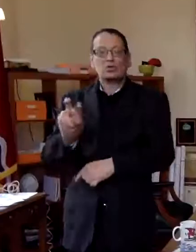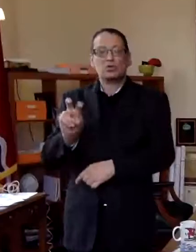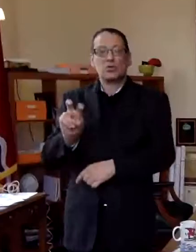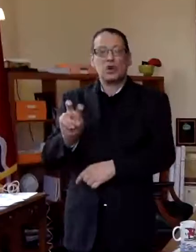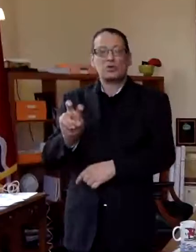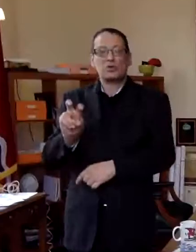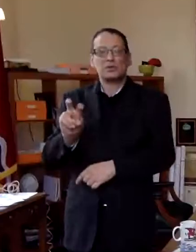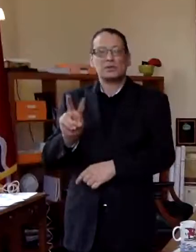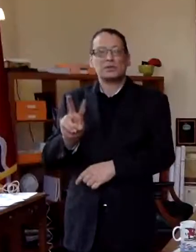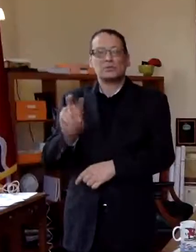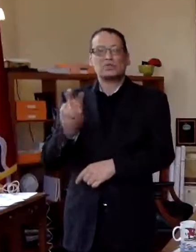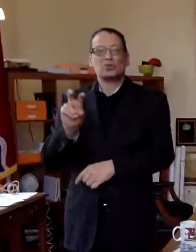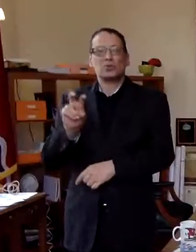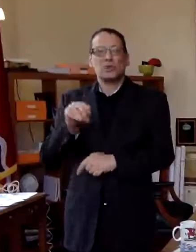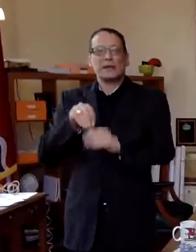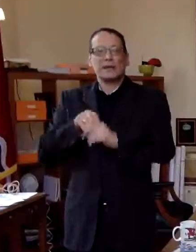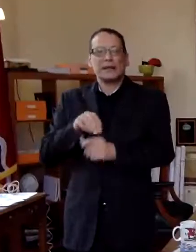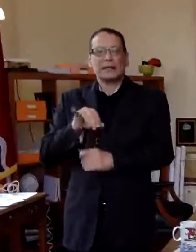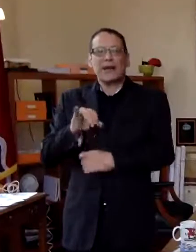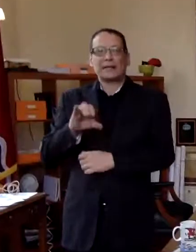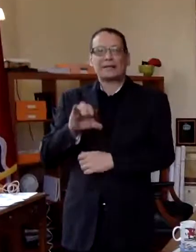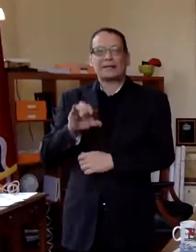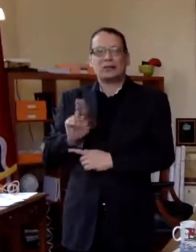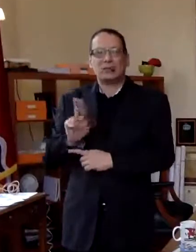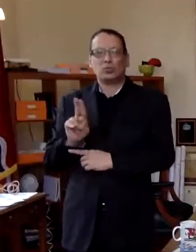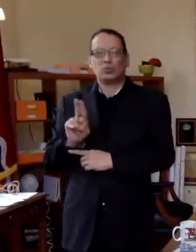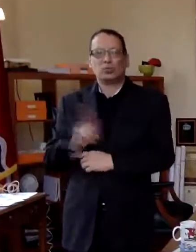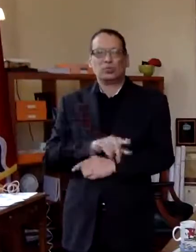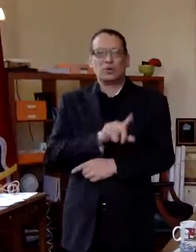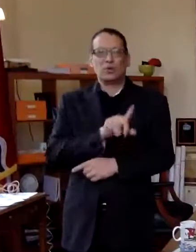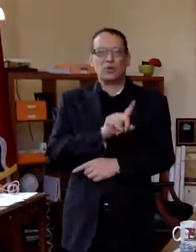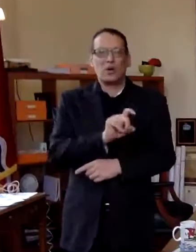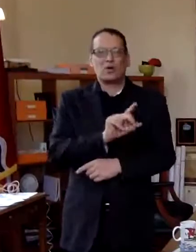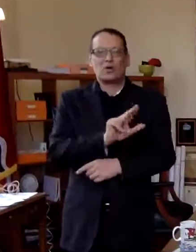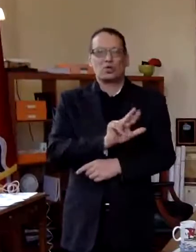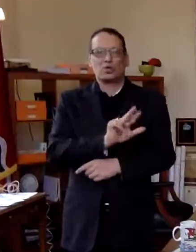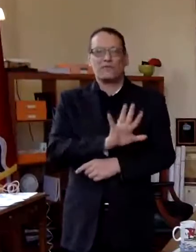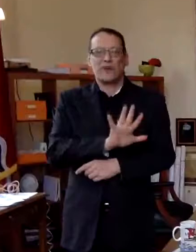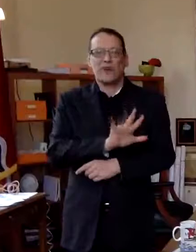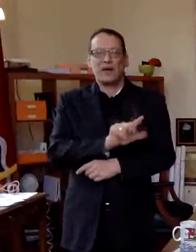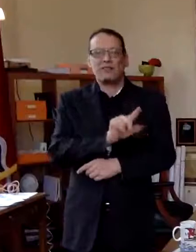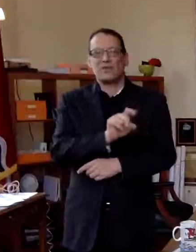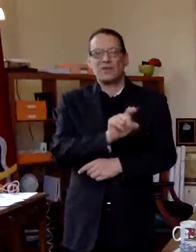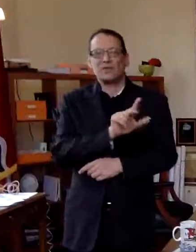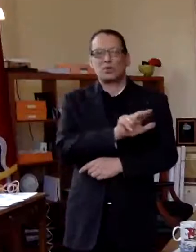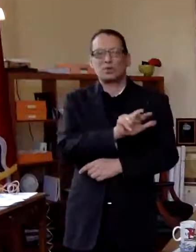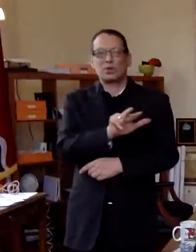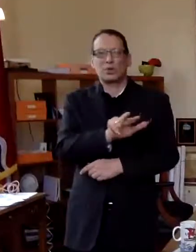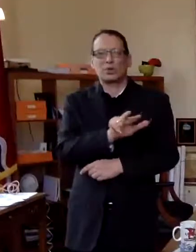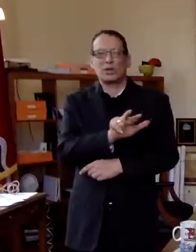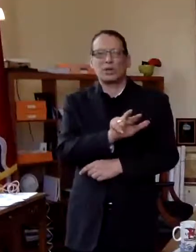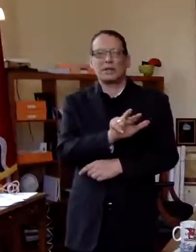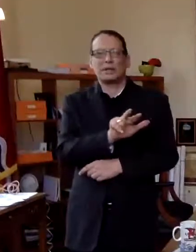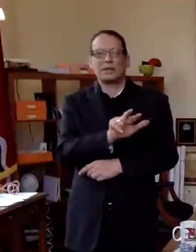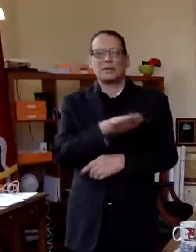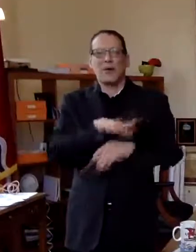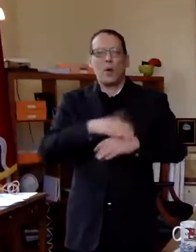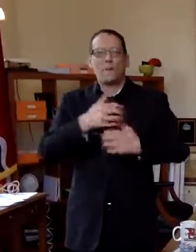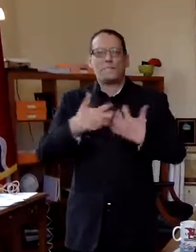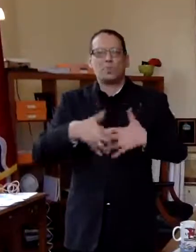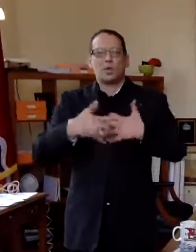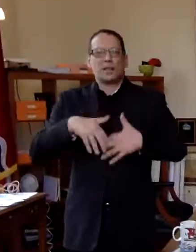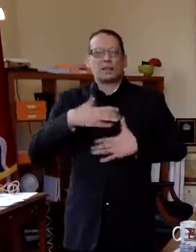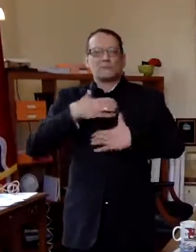them are on uh are in icu and 135 533 to be exact are on ventilators